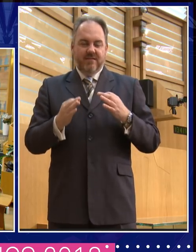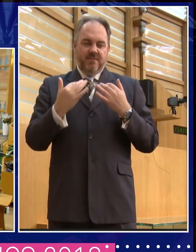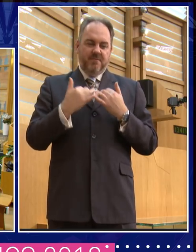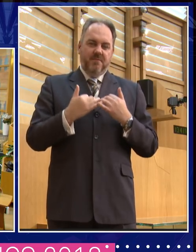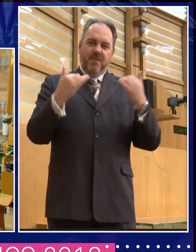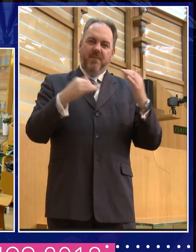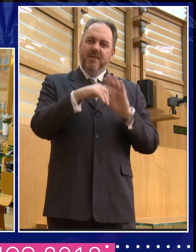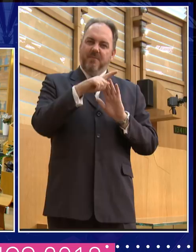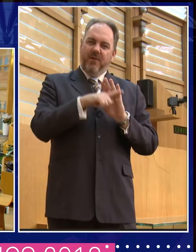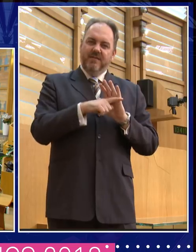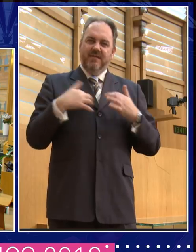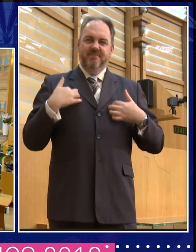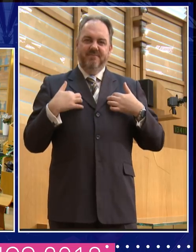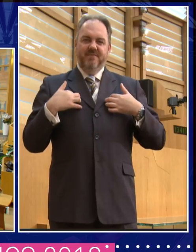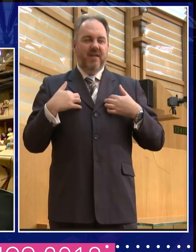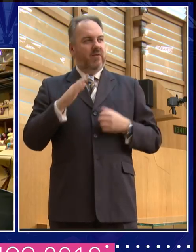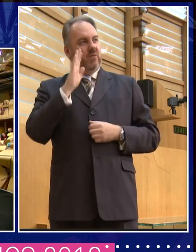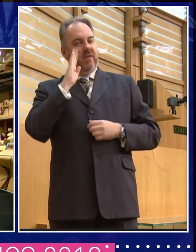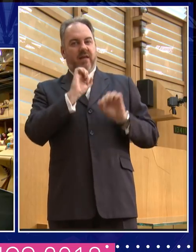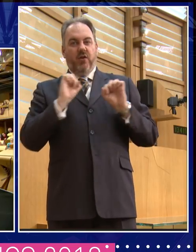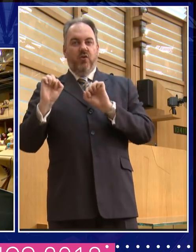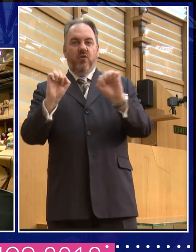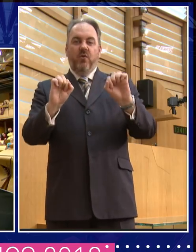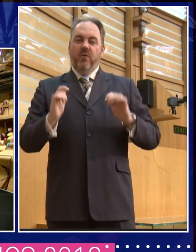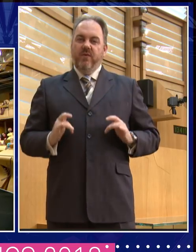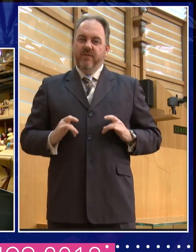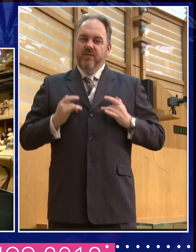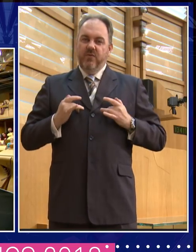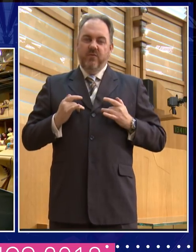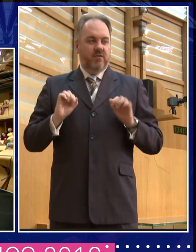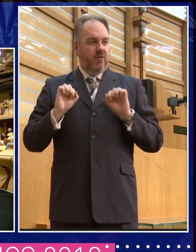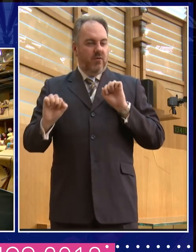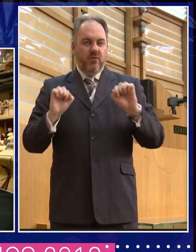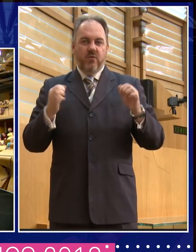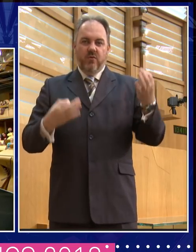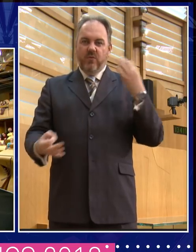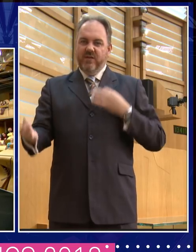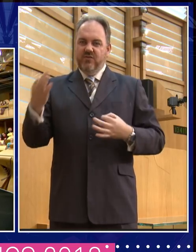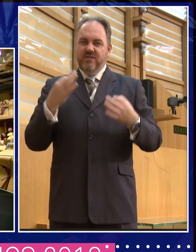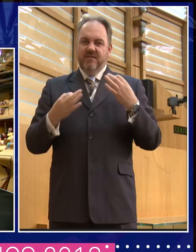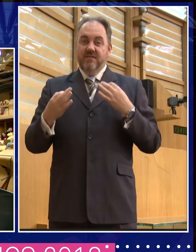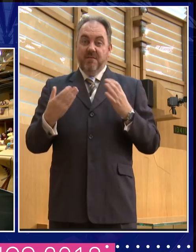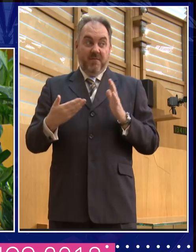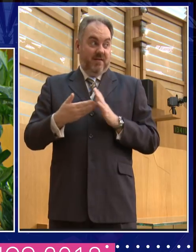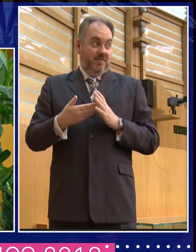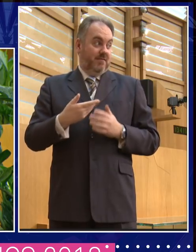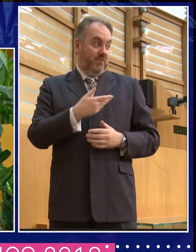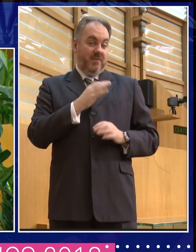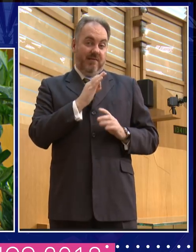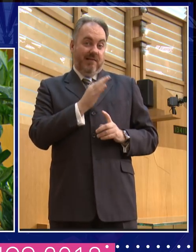chance to give us your thoughts and your questions and today is no exception with our guest Mary Beard. Before I go on to introduce